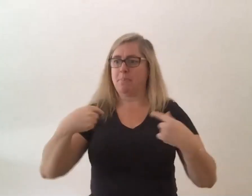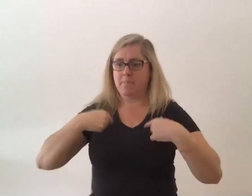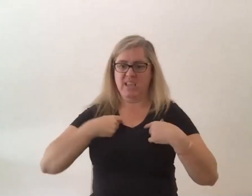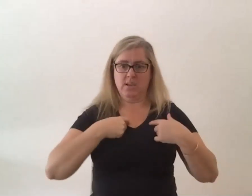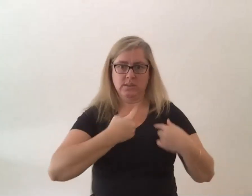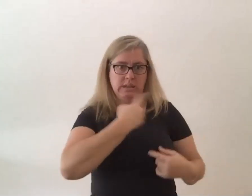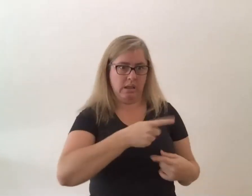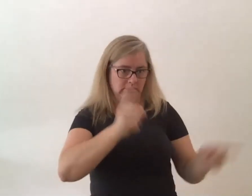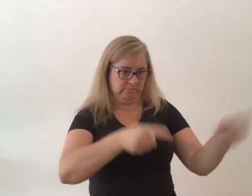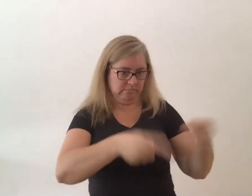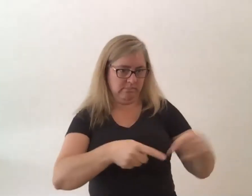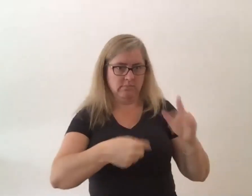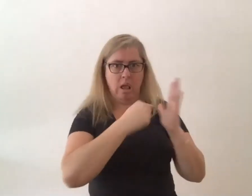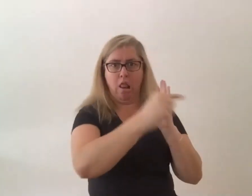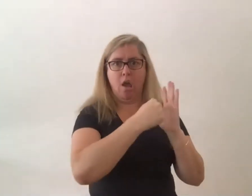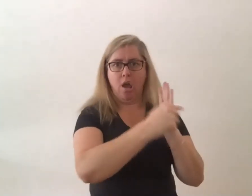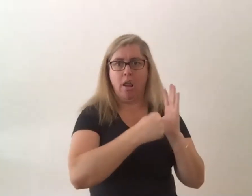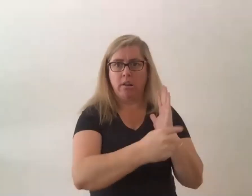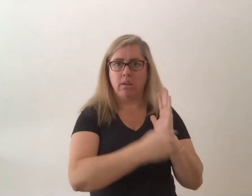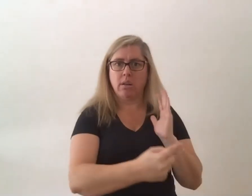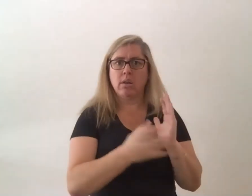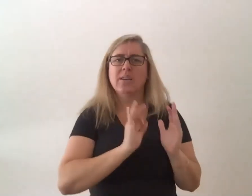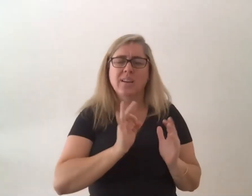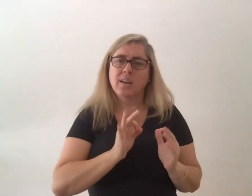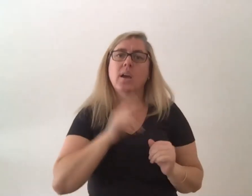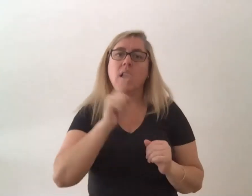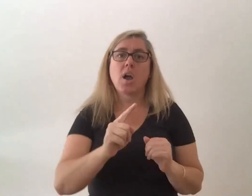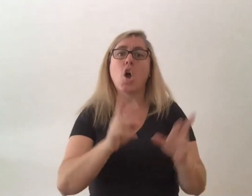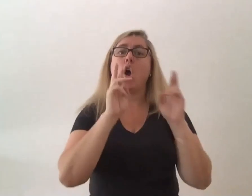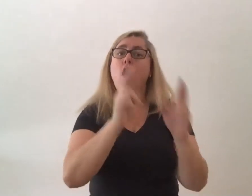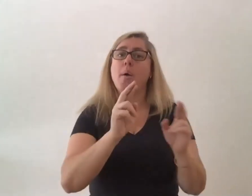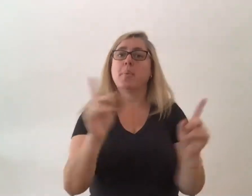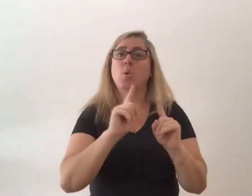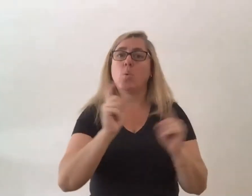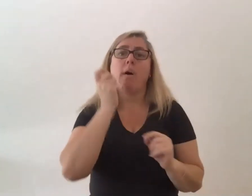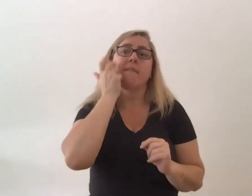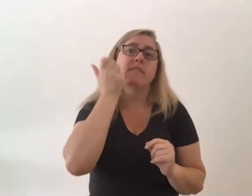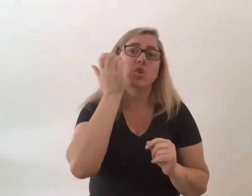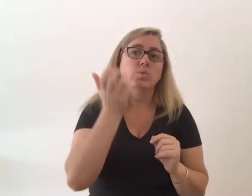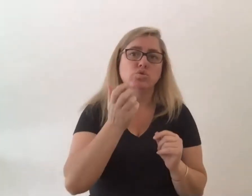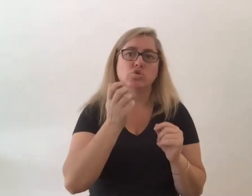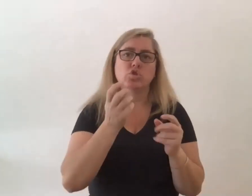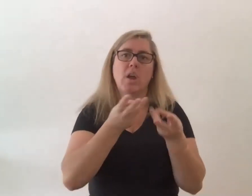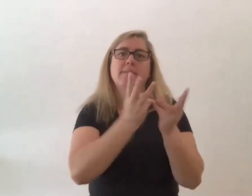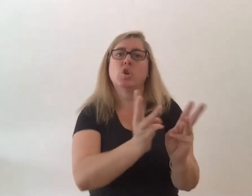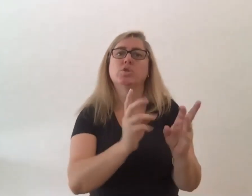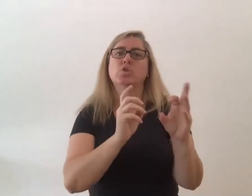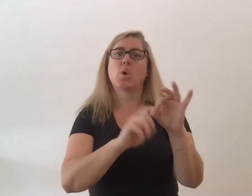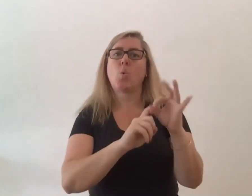so and i hope that um future versions of qualia will have other people's stories as well so if